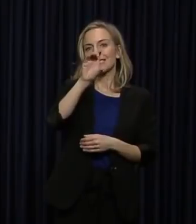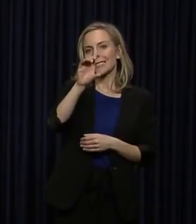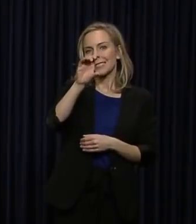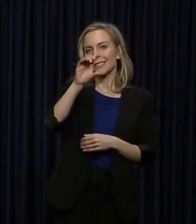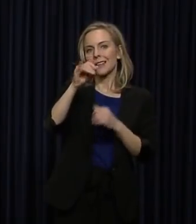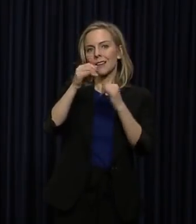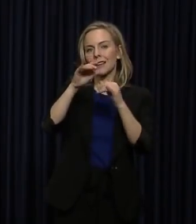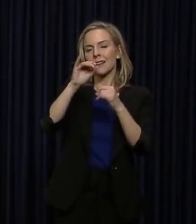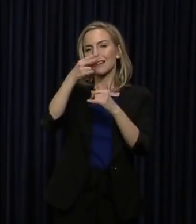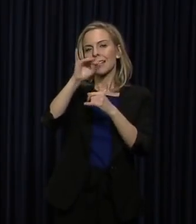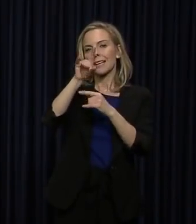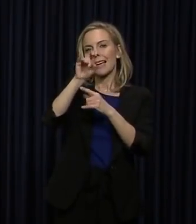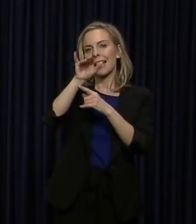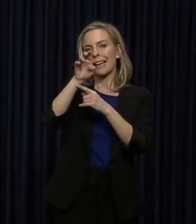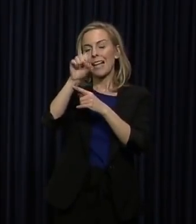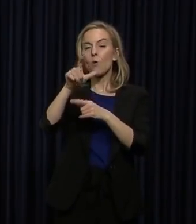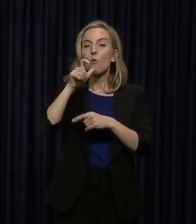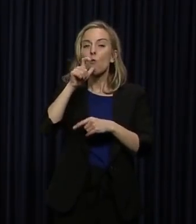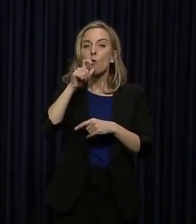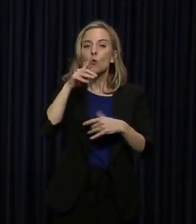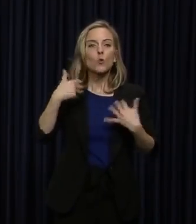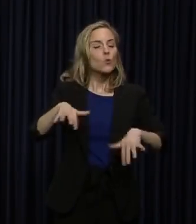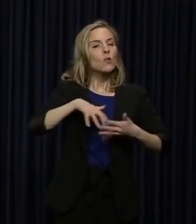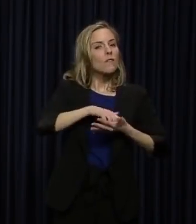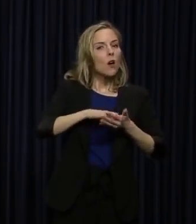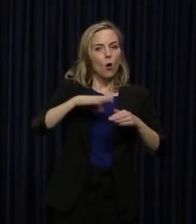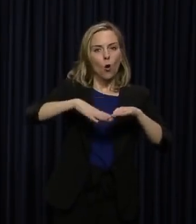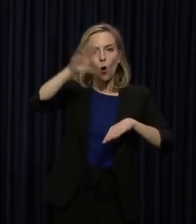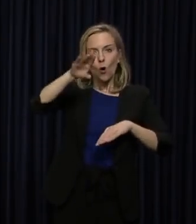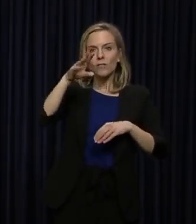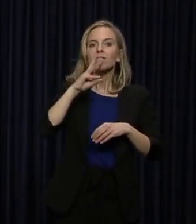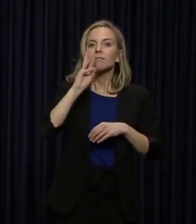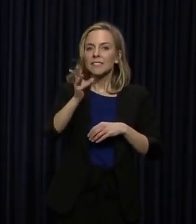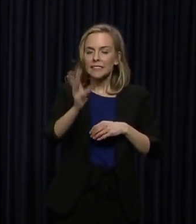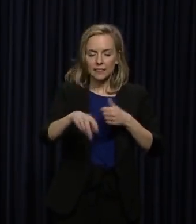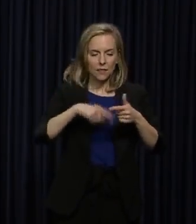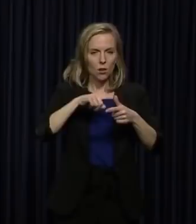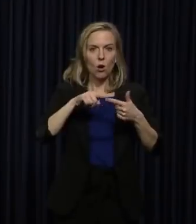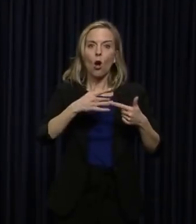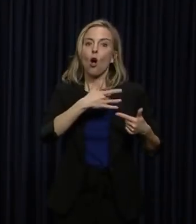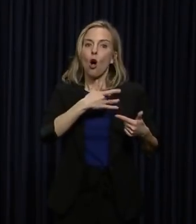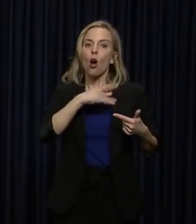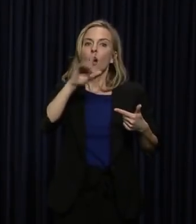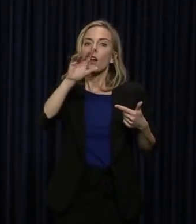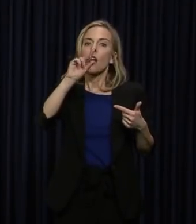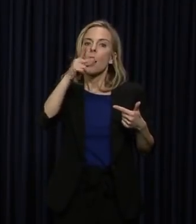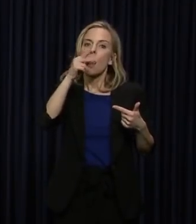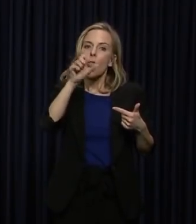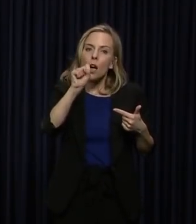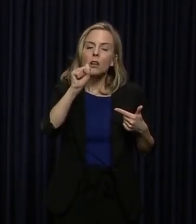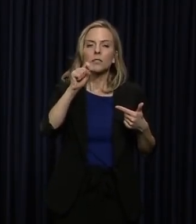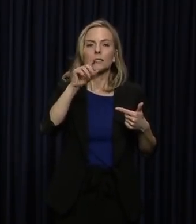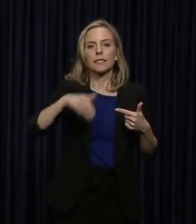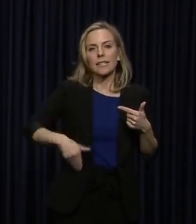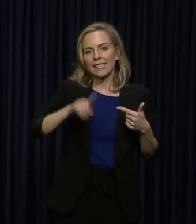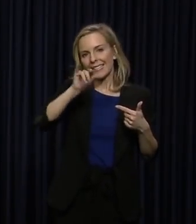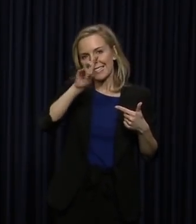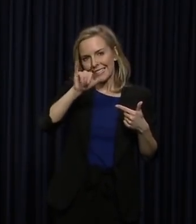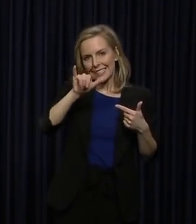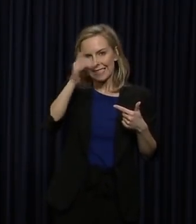Remember, the most vulnerable are those over 60, those with heart, lung, and kidney disease, compromised. Immune systems,